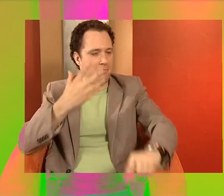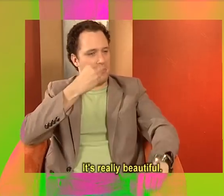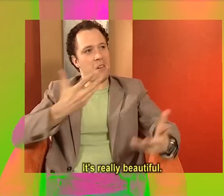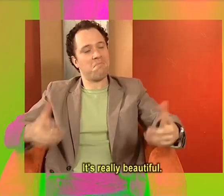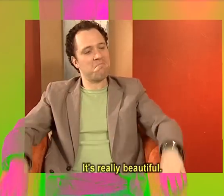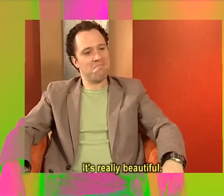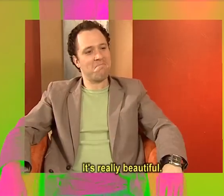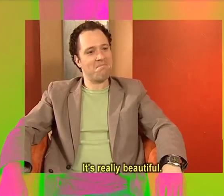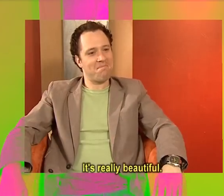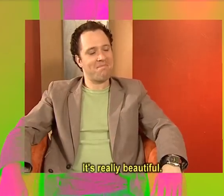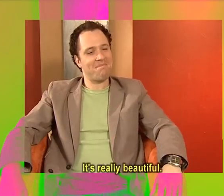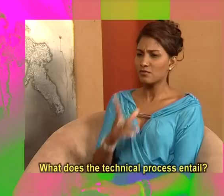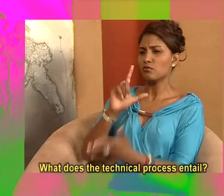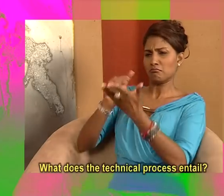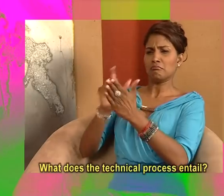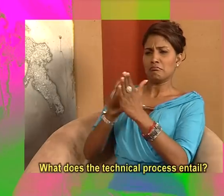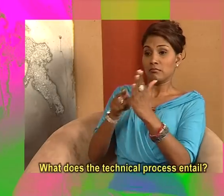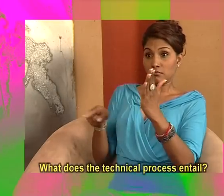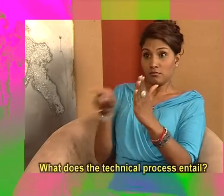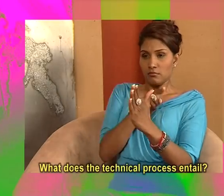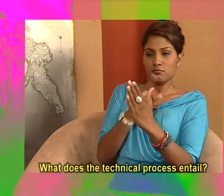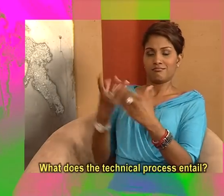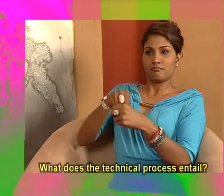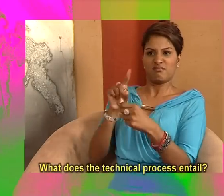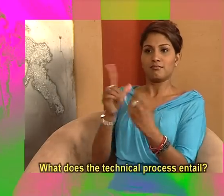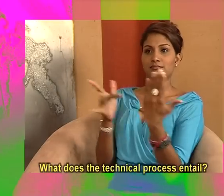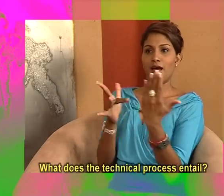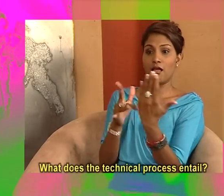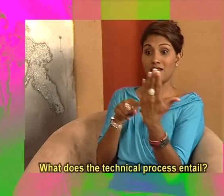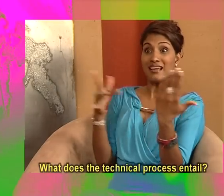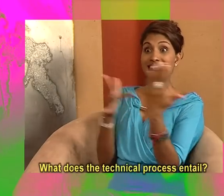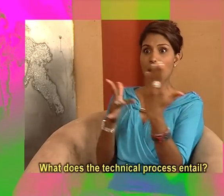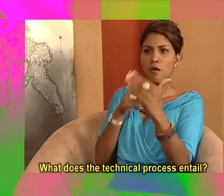It's really beautiful. What does the technical process entail?